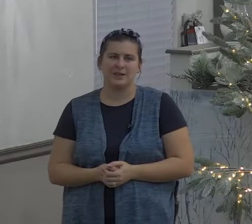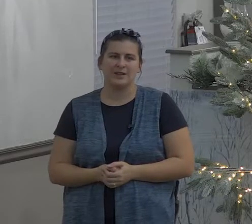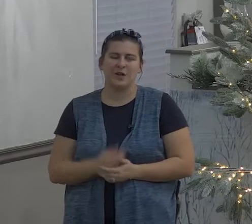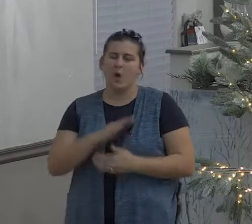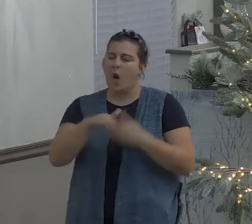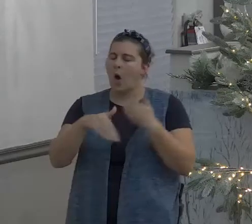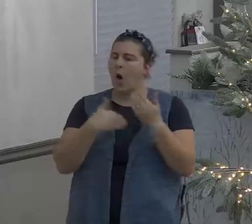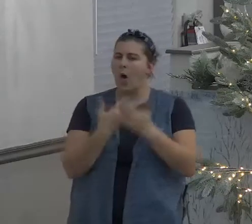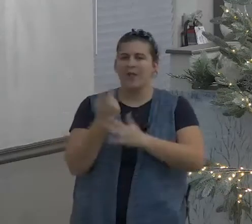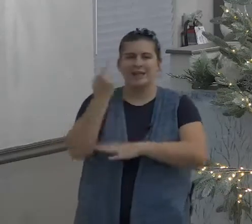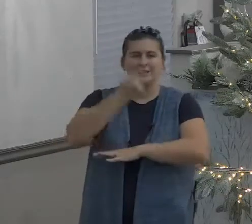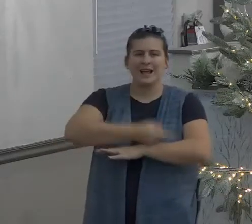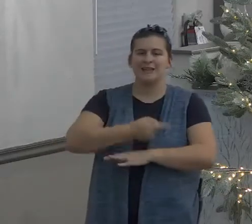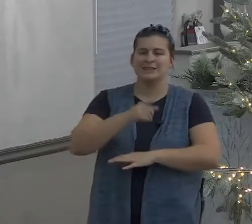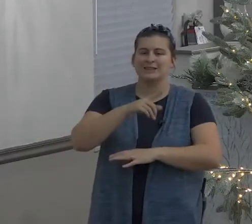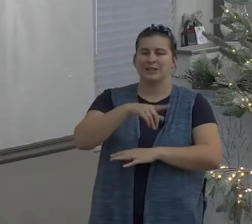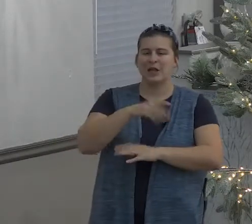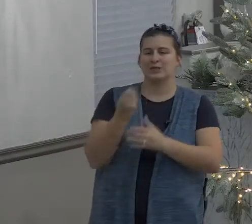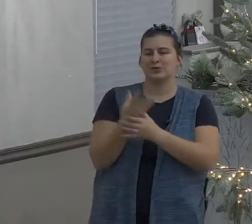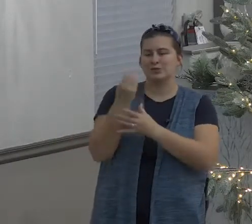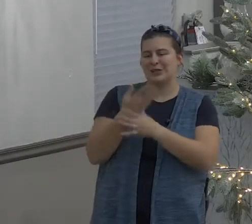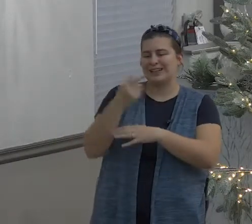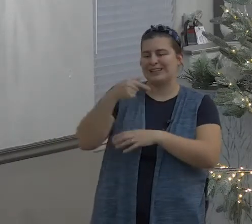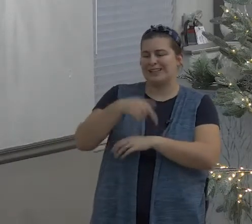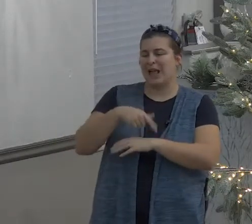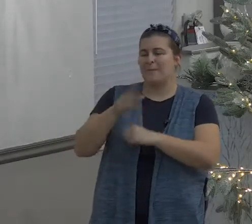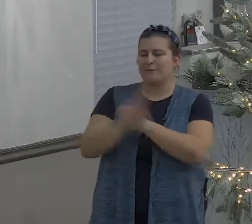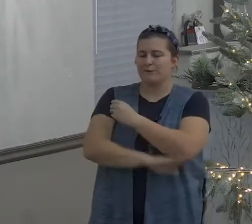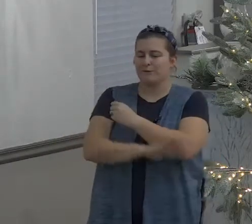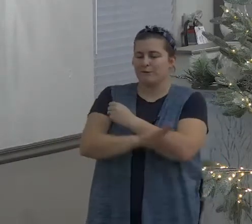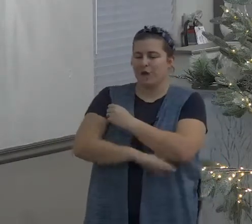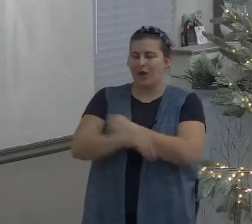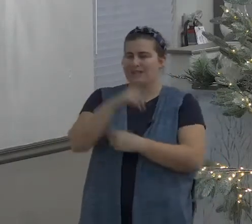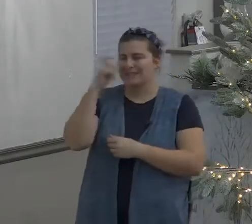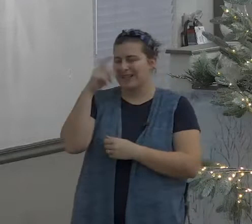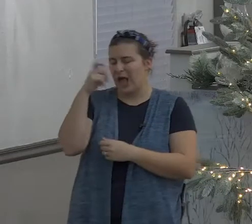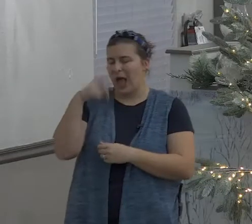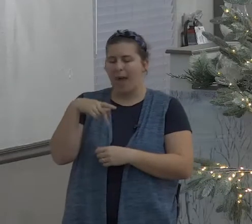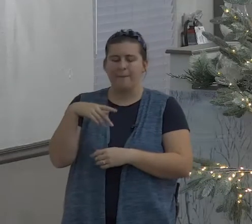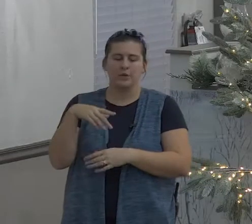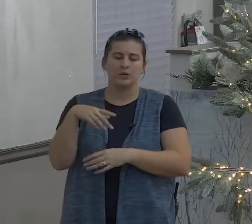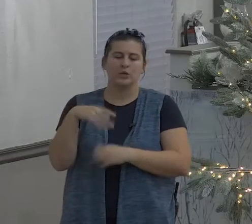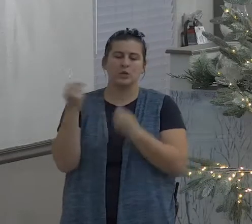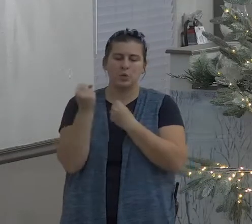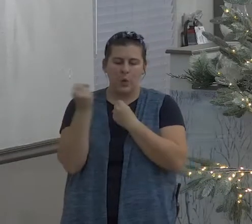surely goodness and mercy shall follow me all the days of my life